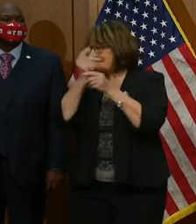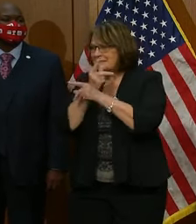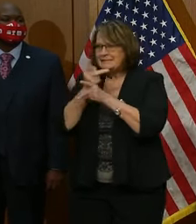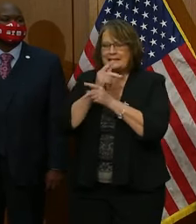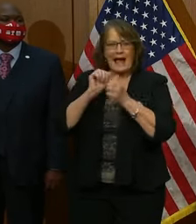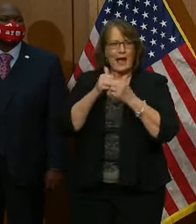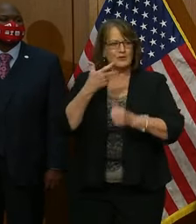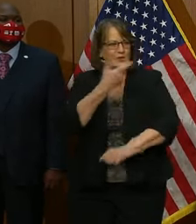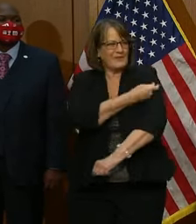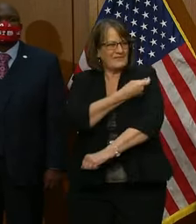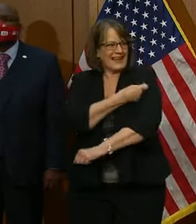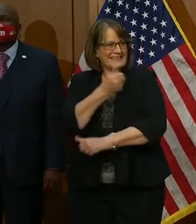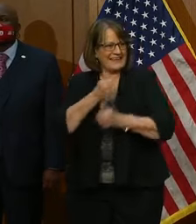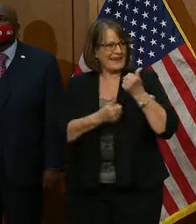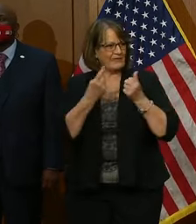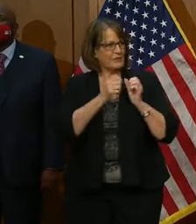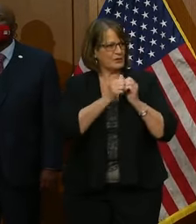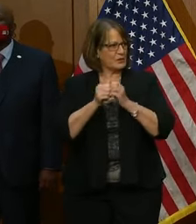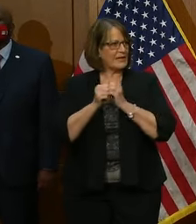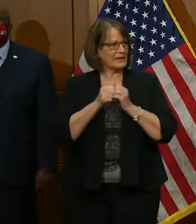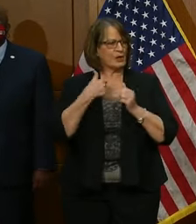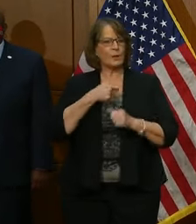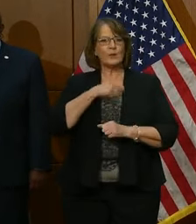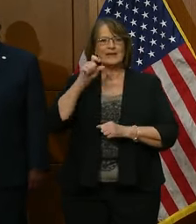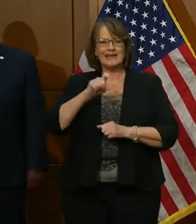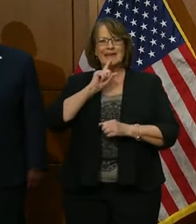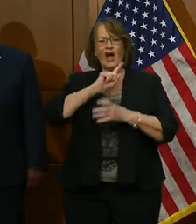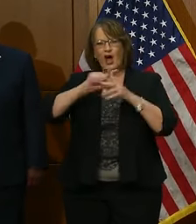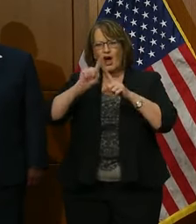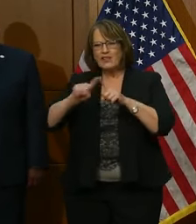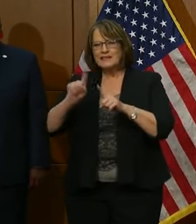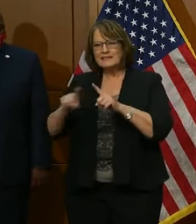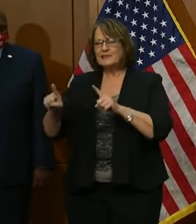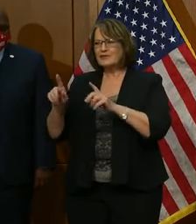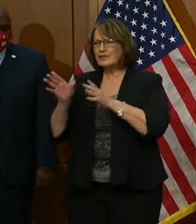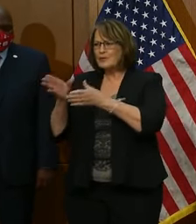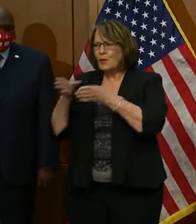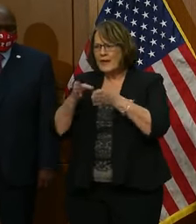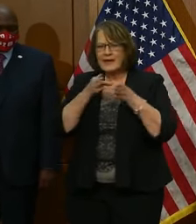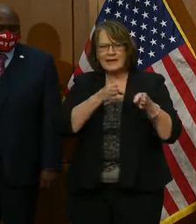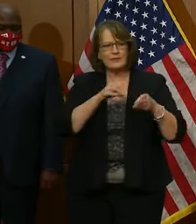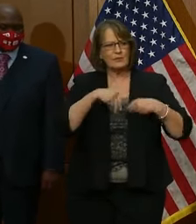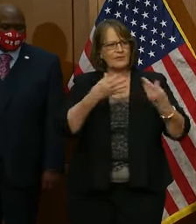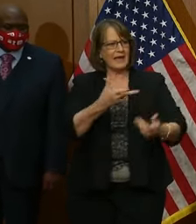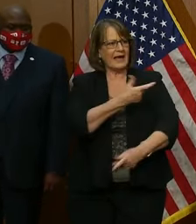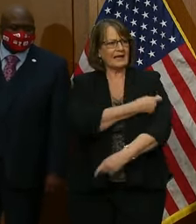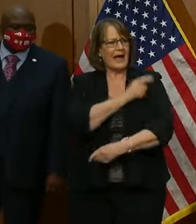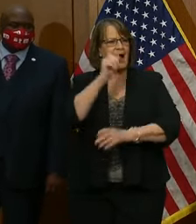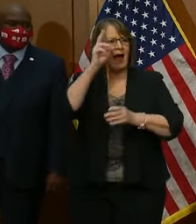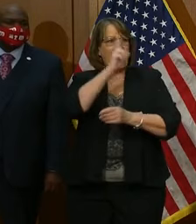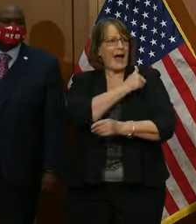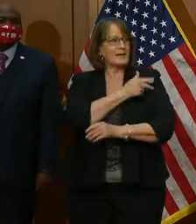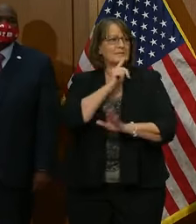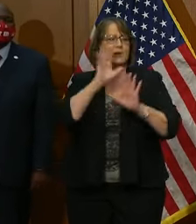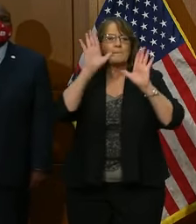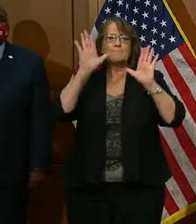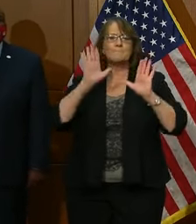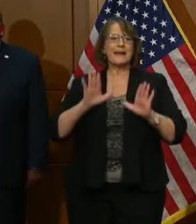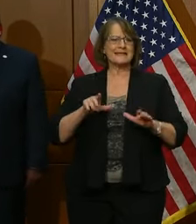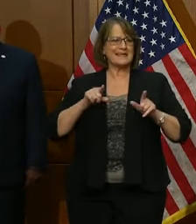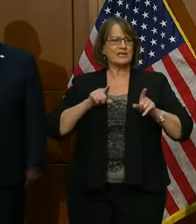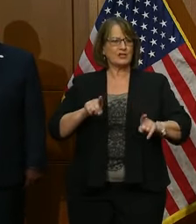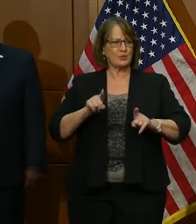governor is exactly right. We need all of these different channels of vaccine. Our hospital partners have been amazing doing the bulk of the